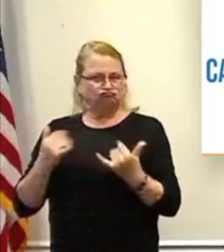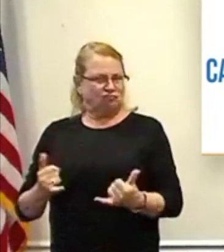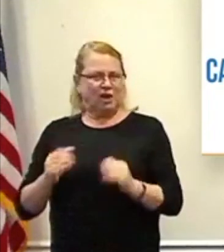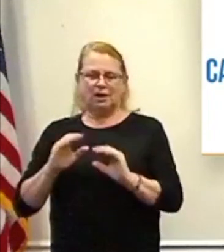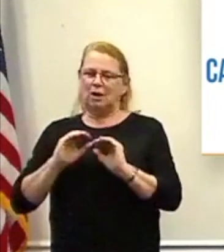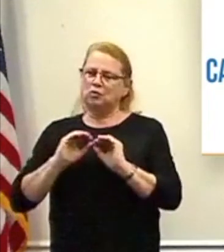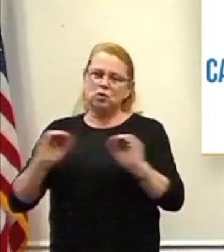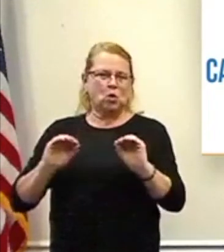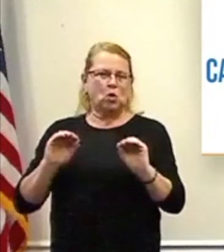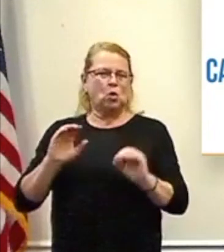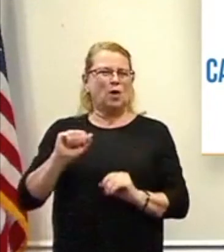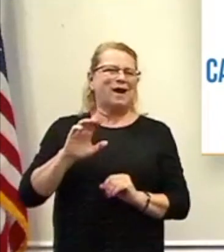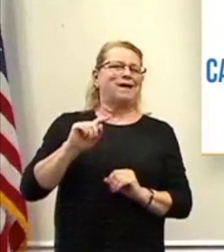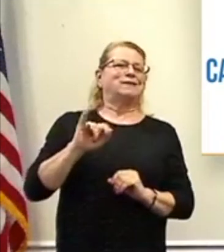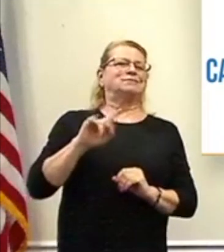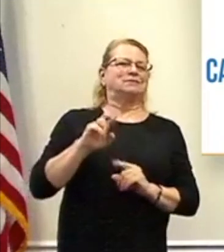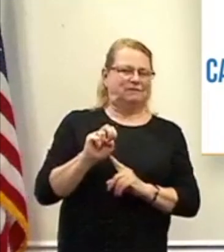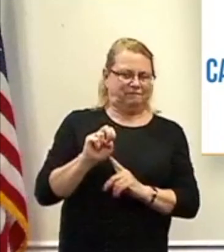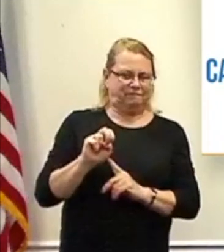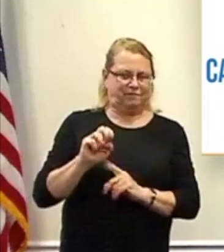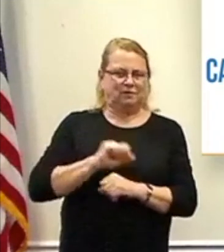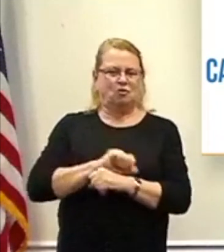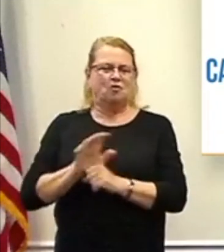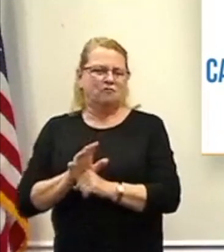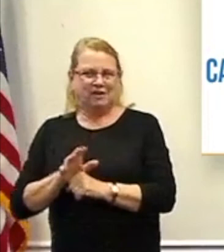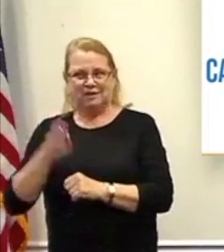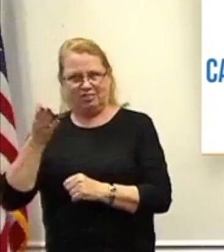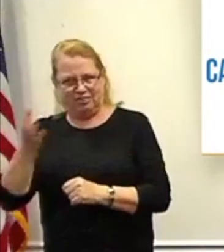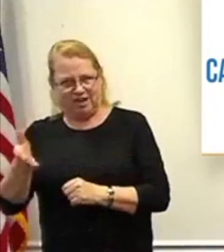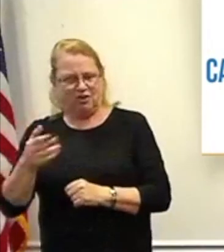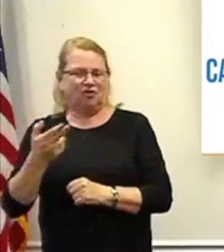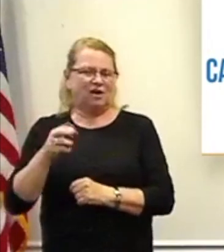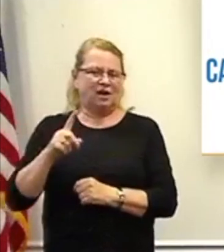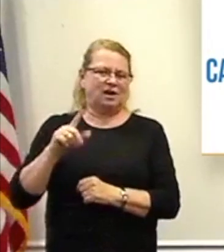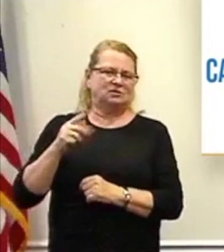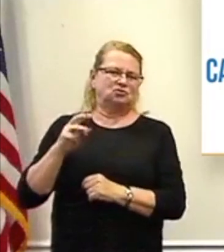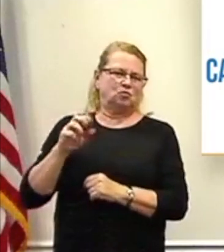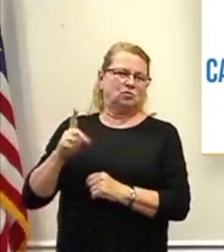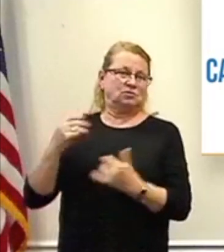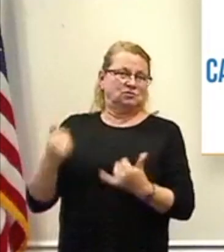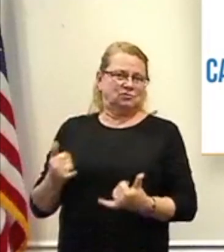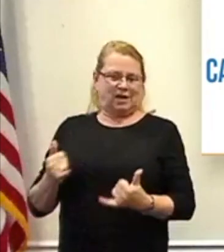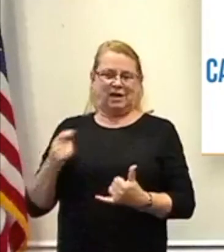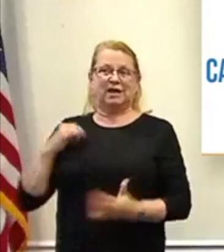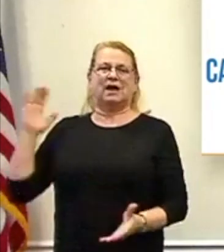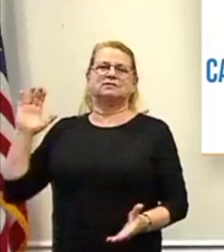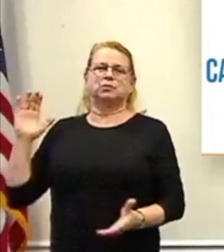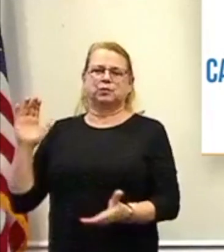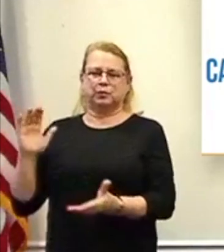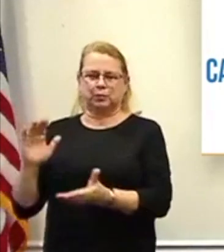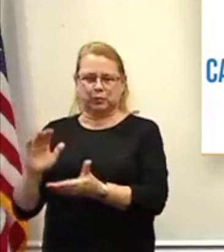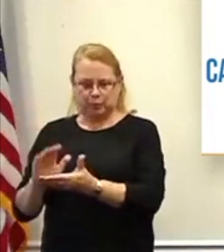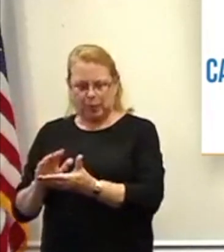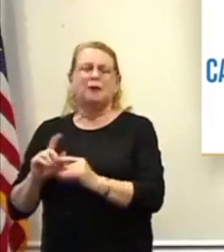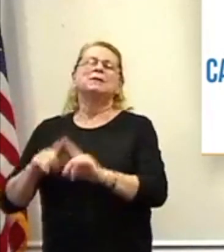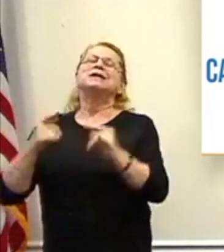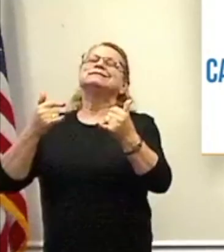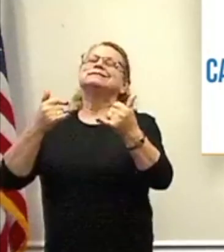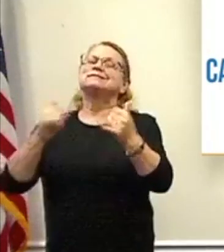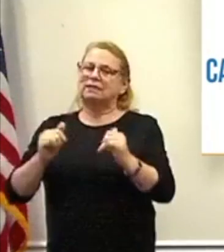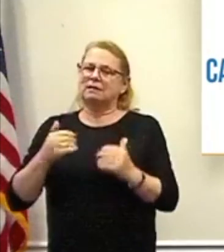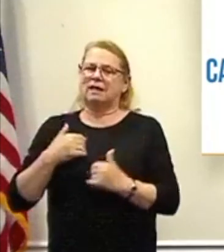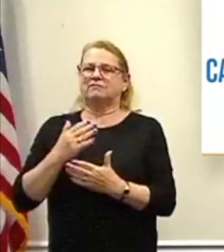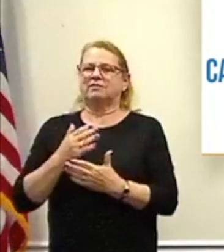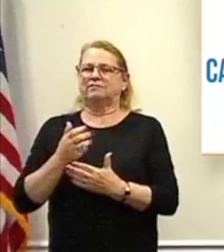at Hedgewood today. So that has subsided, but there are still some individuals who are